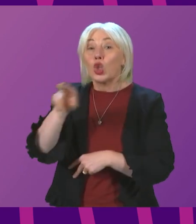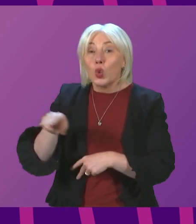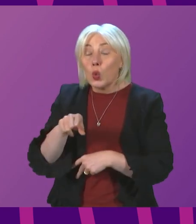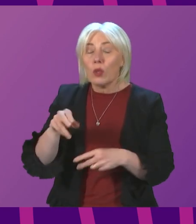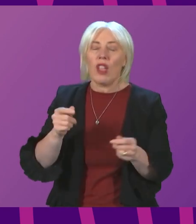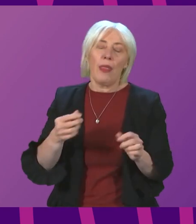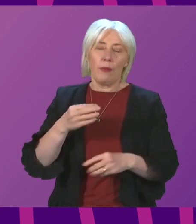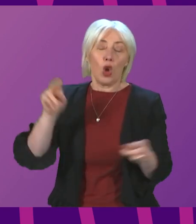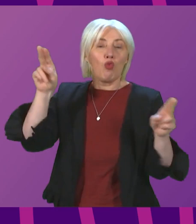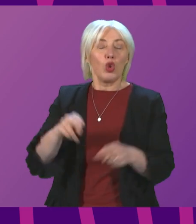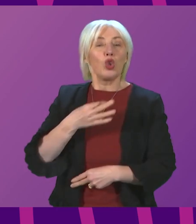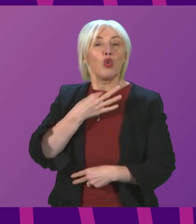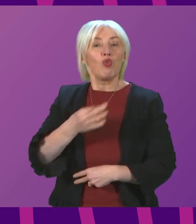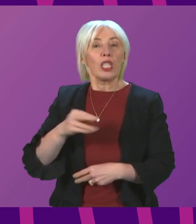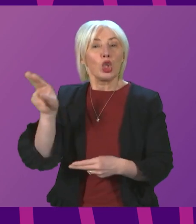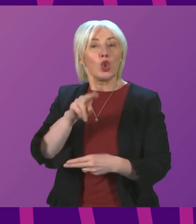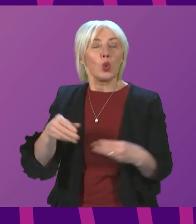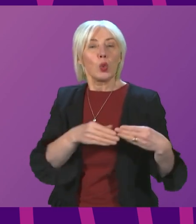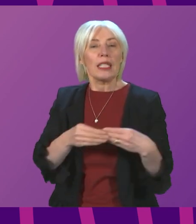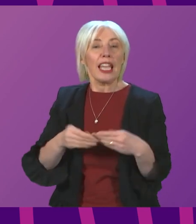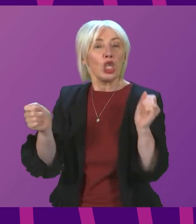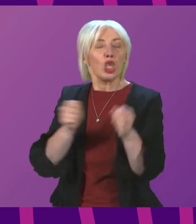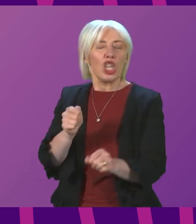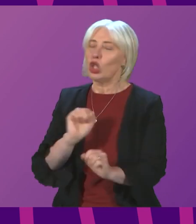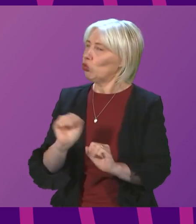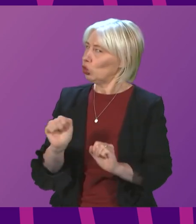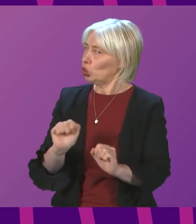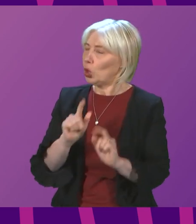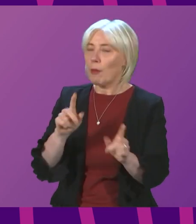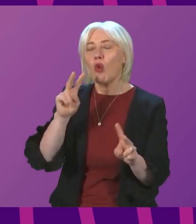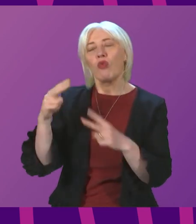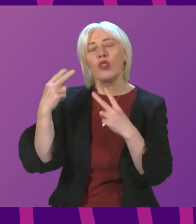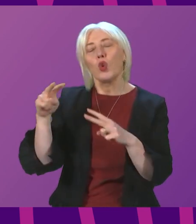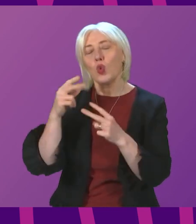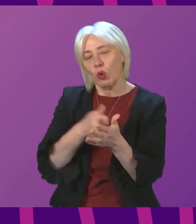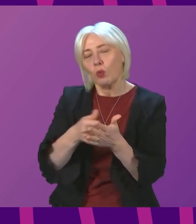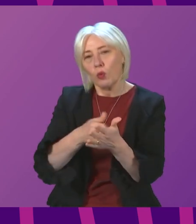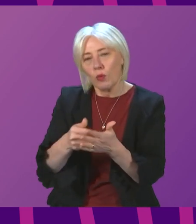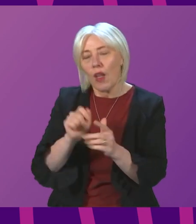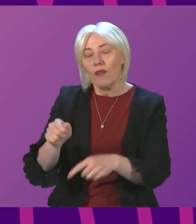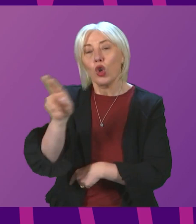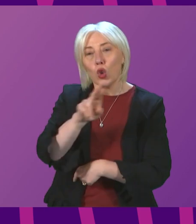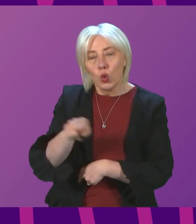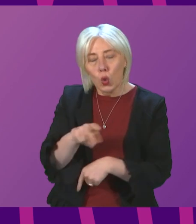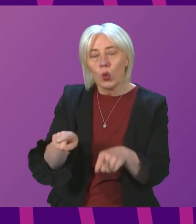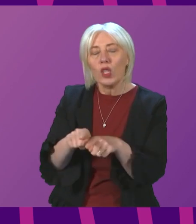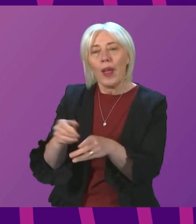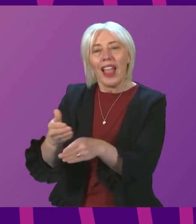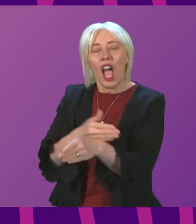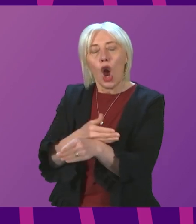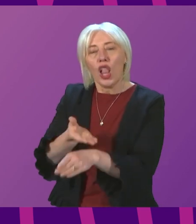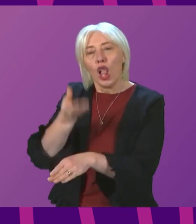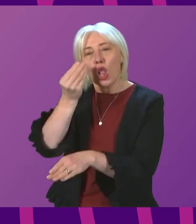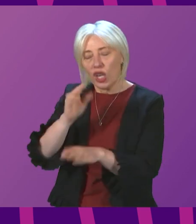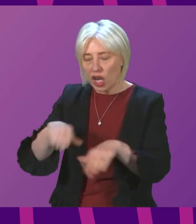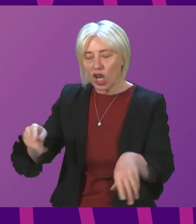guidance. However, this is being kept under close and regular review for schools and for the early learning and childcare sector.